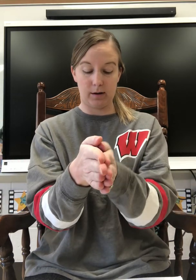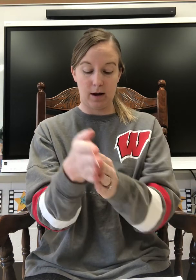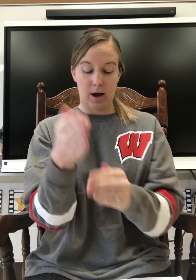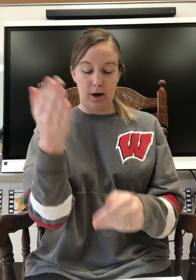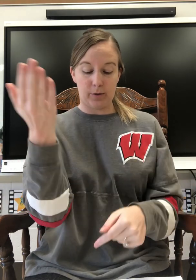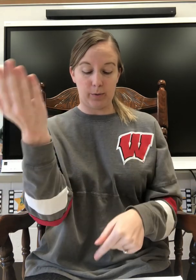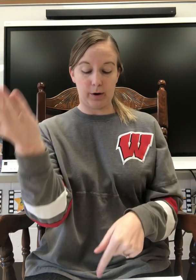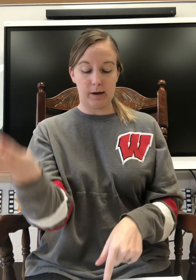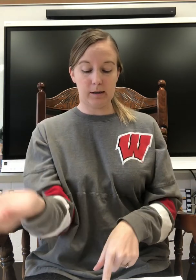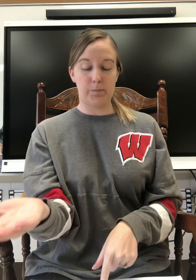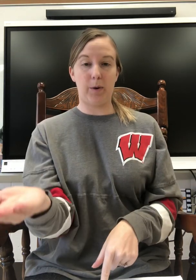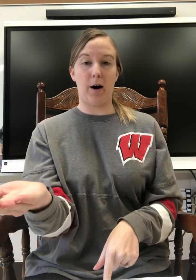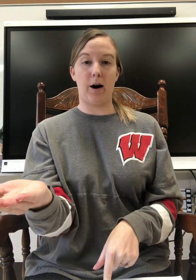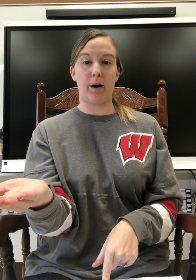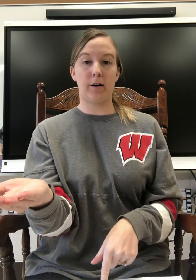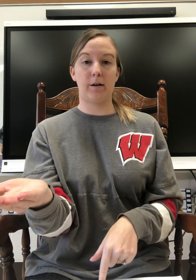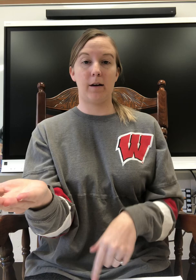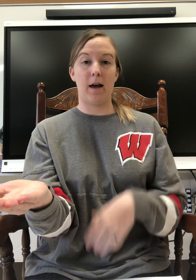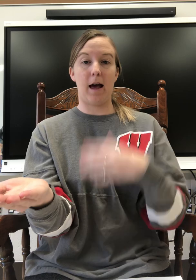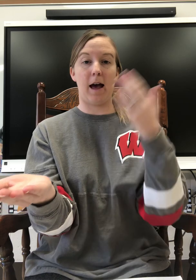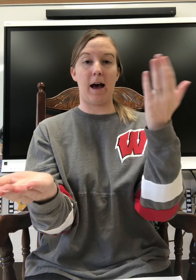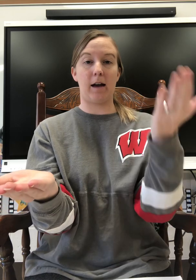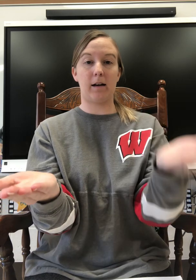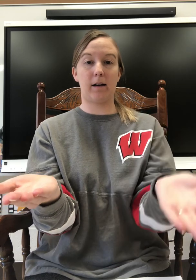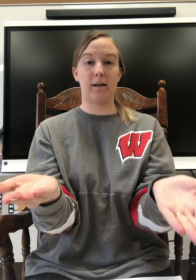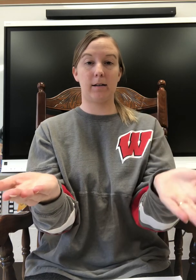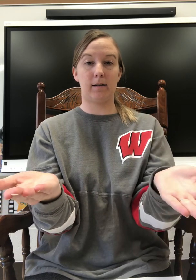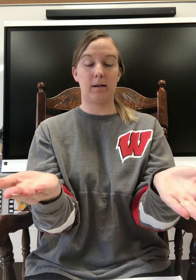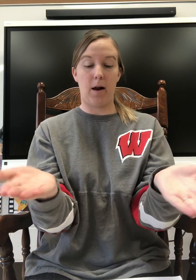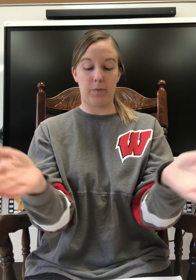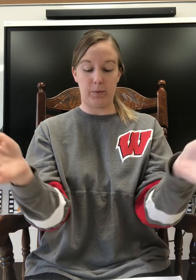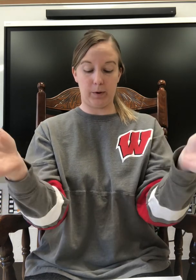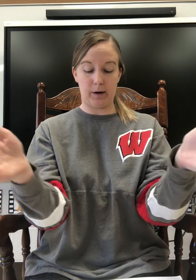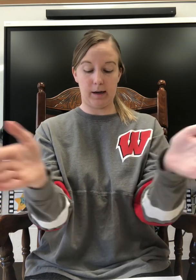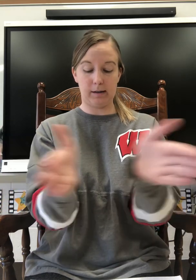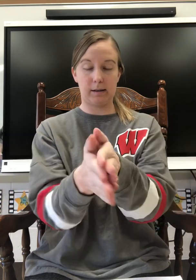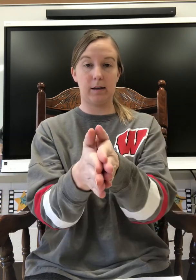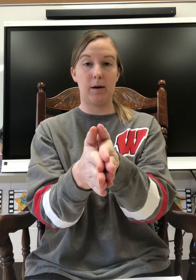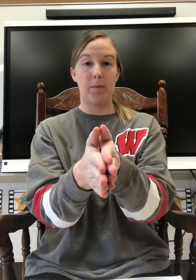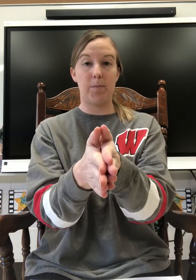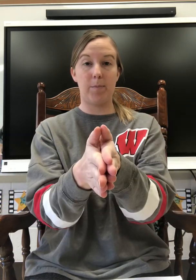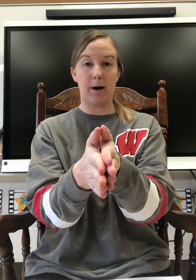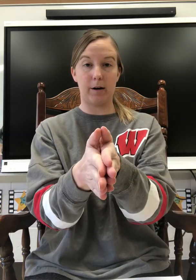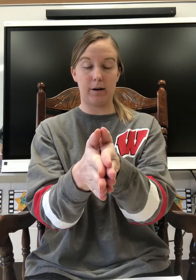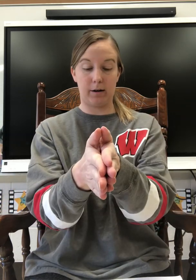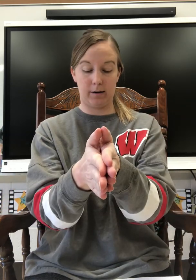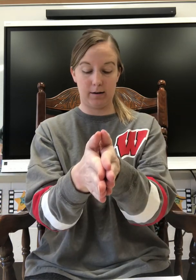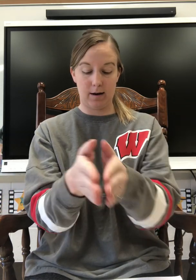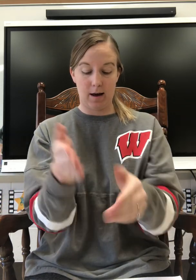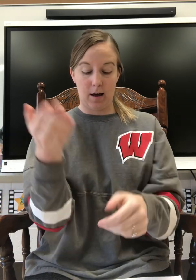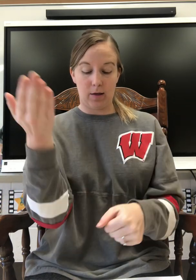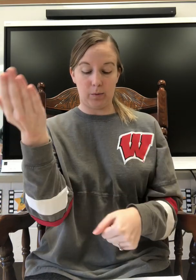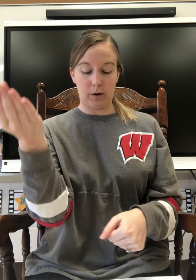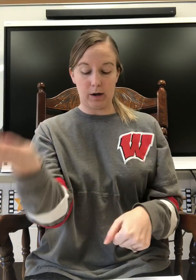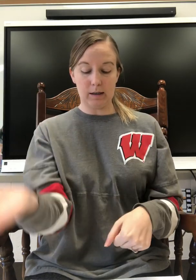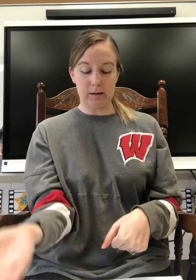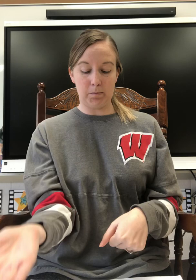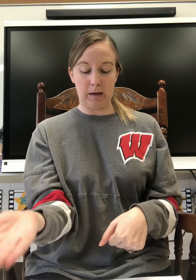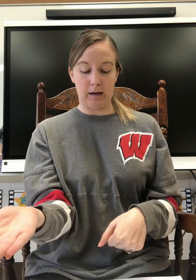The word is bar. Add k. The word is bark. The word is me.